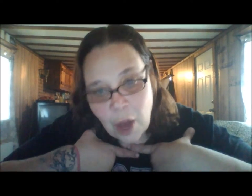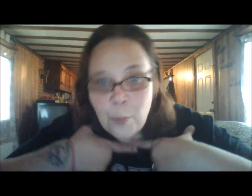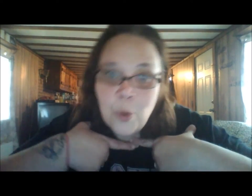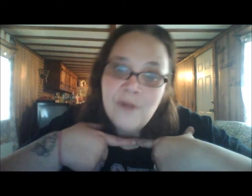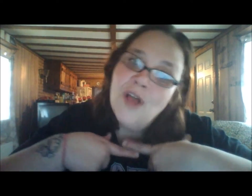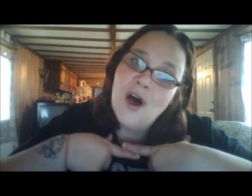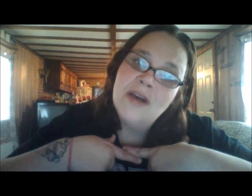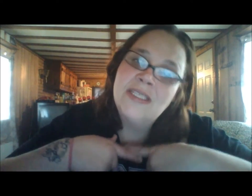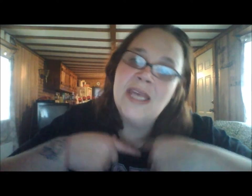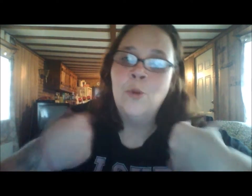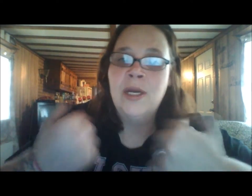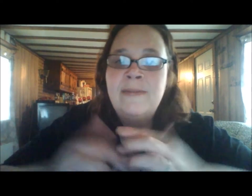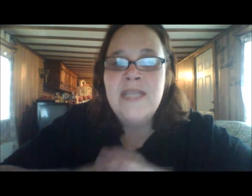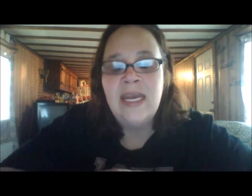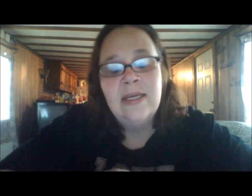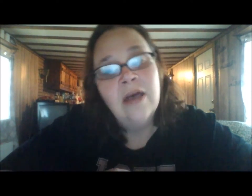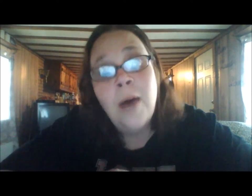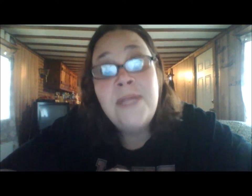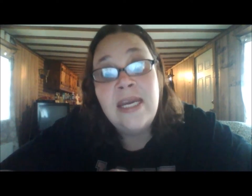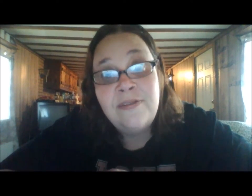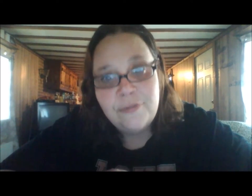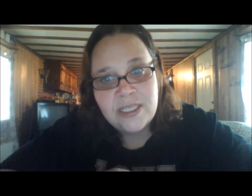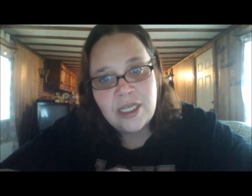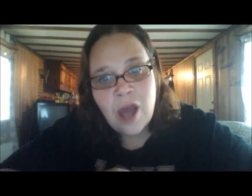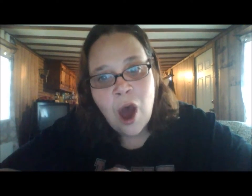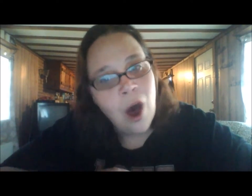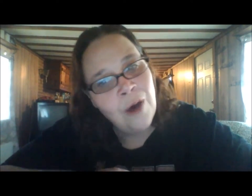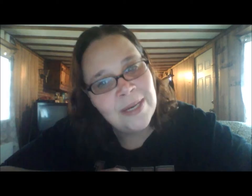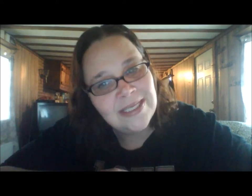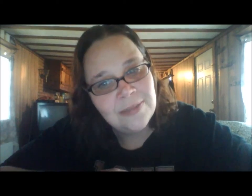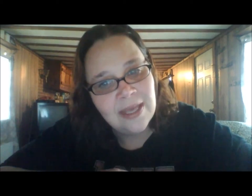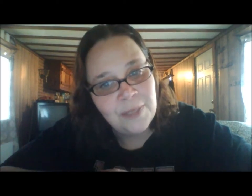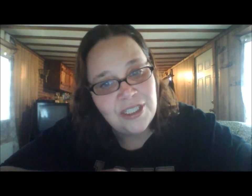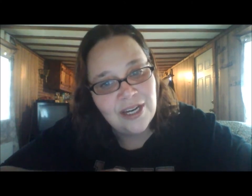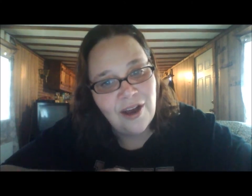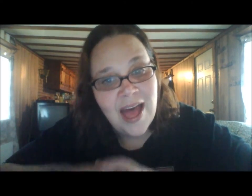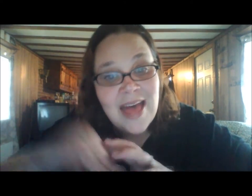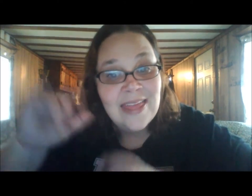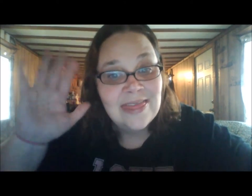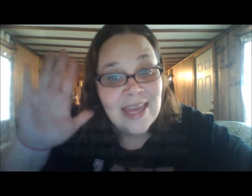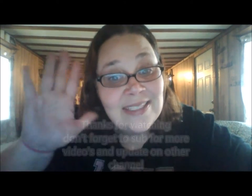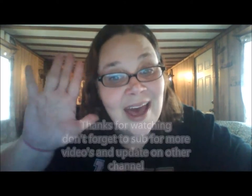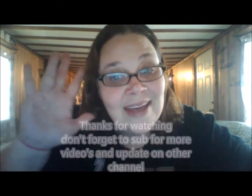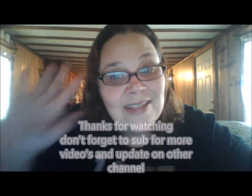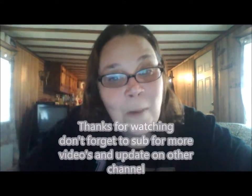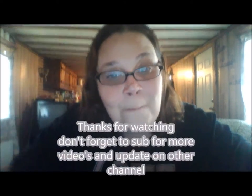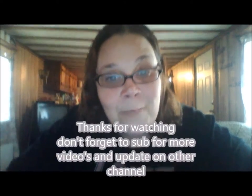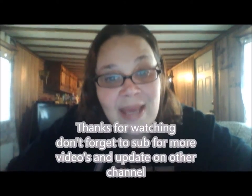more vlogs and more update information on my Sims Gaming channel. Thanks guys. Bye.